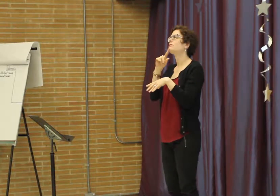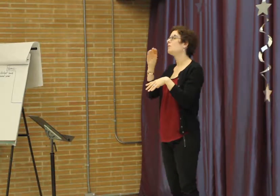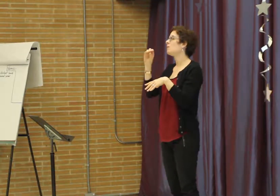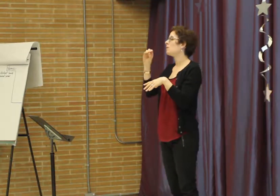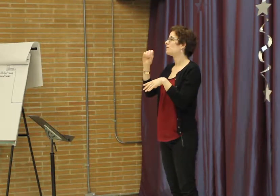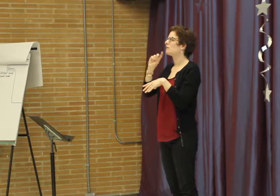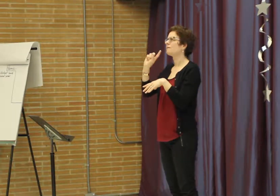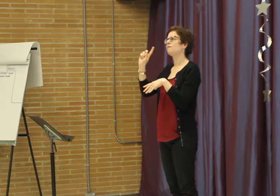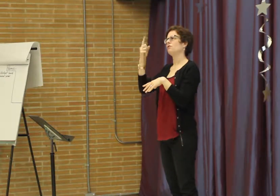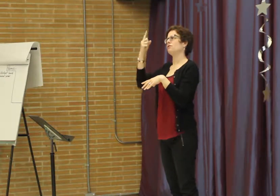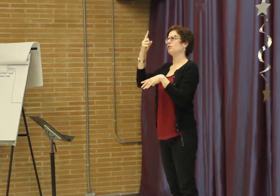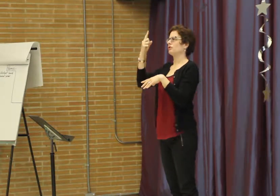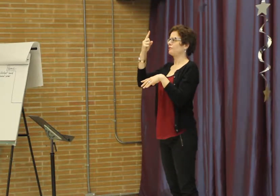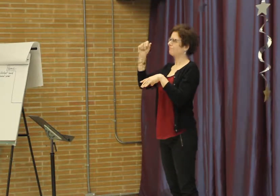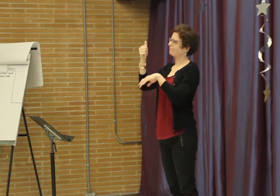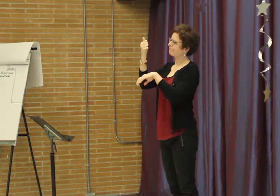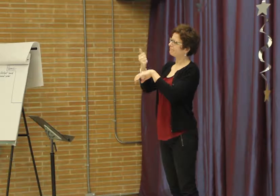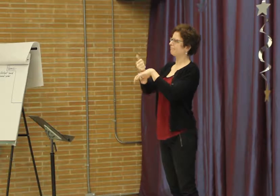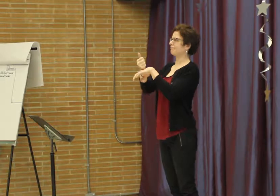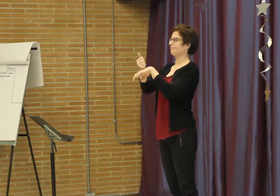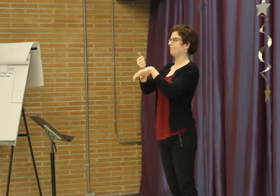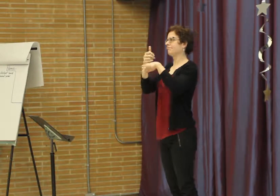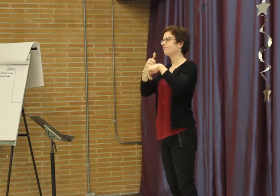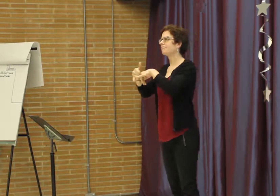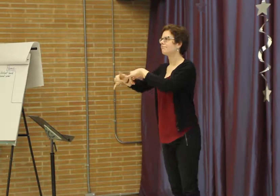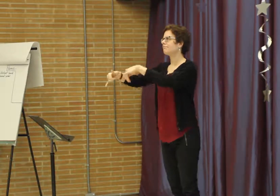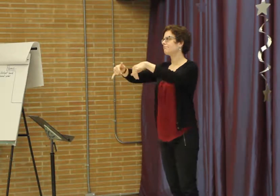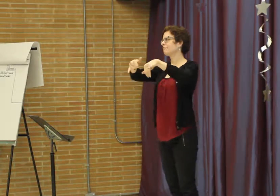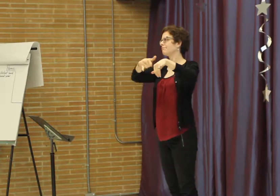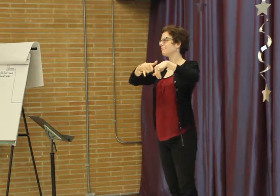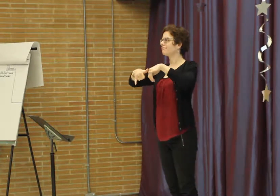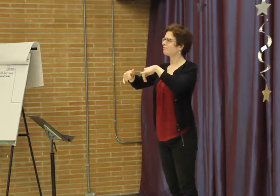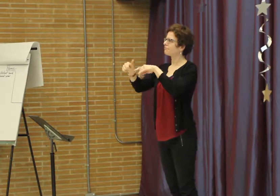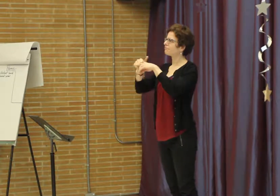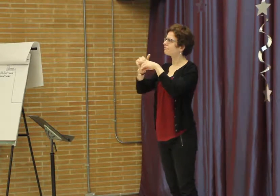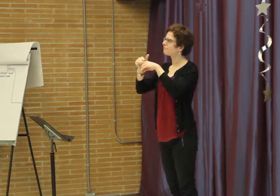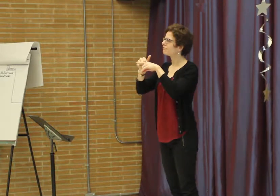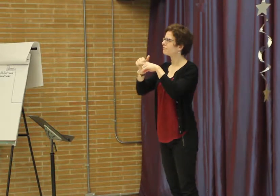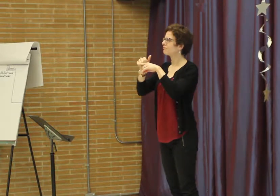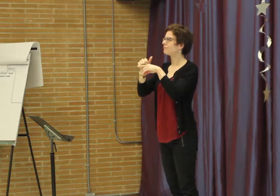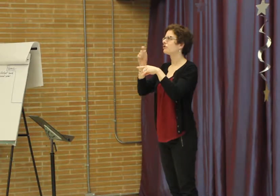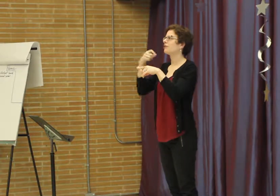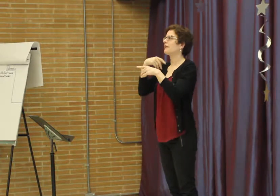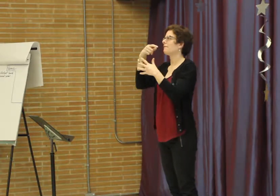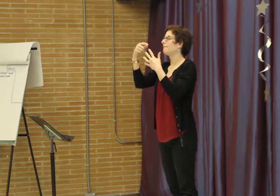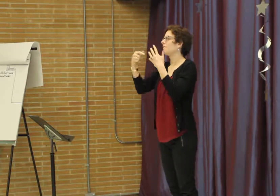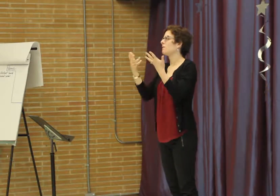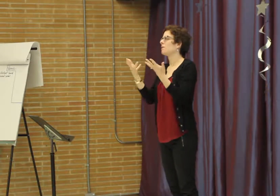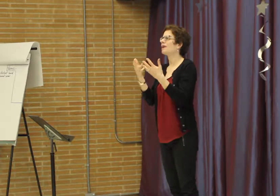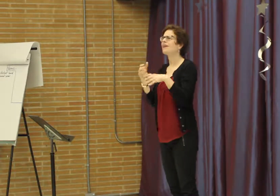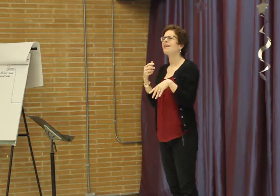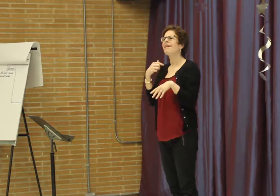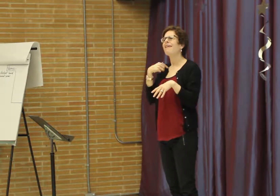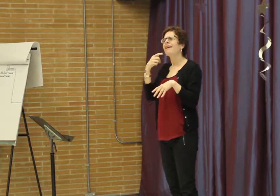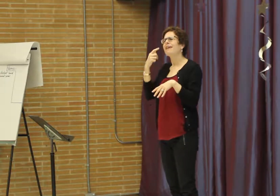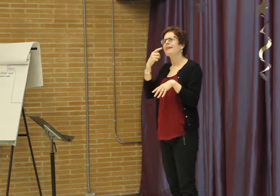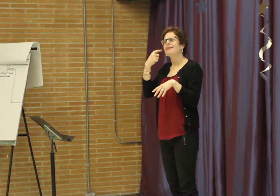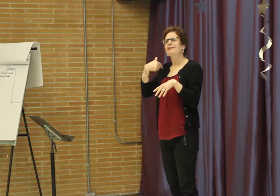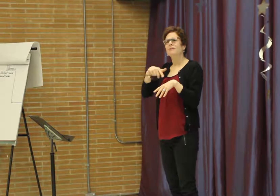developing literacy with their child. The OCSD were the first organization to set up standardized training